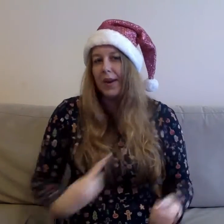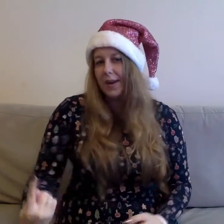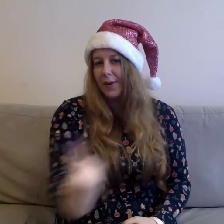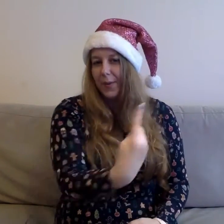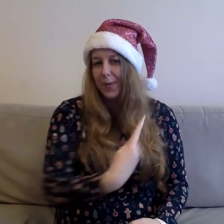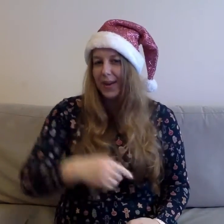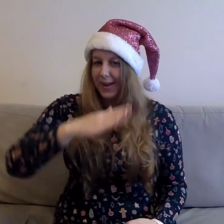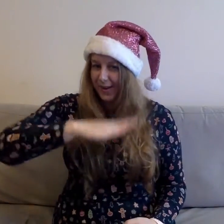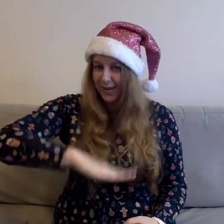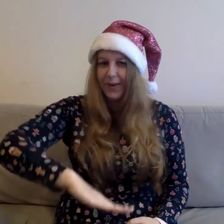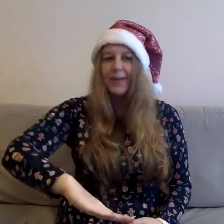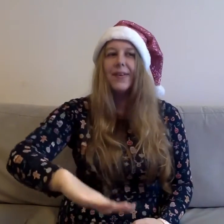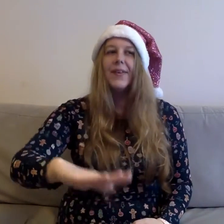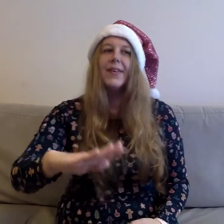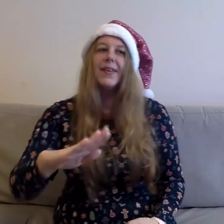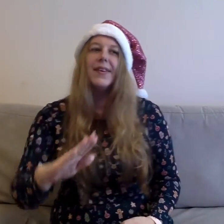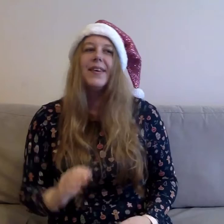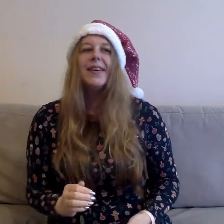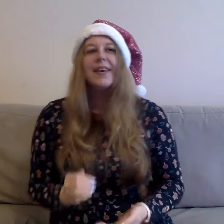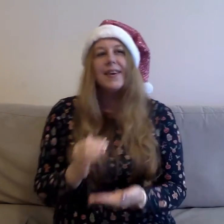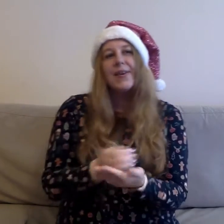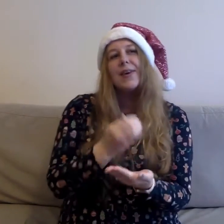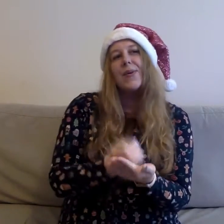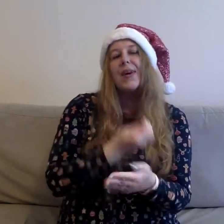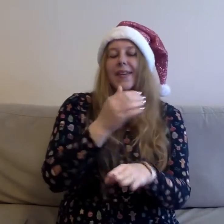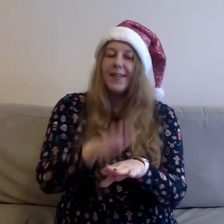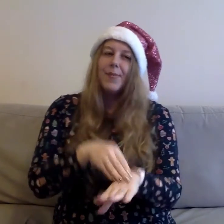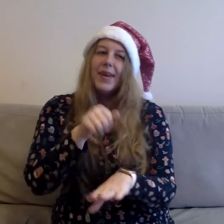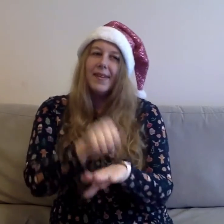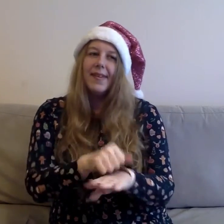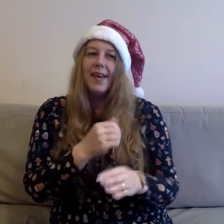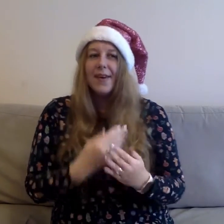all belong Merry Christmas everyone